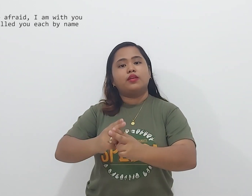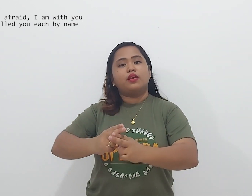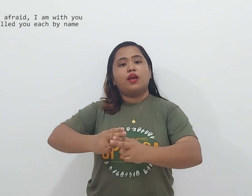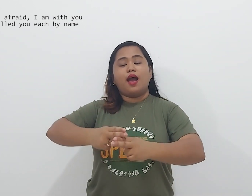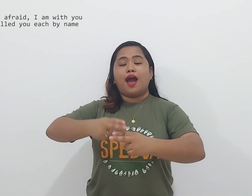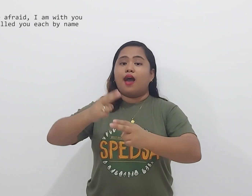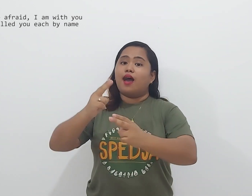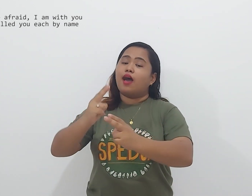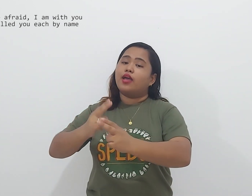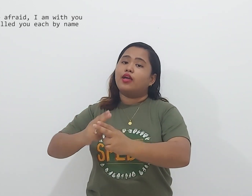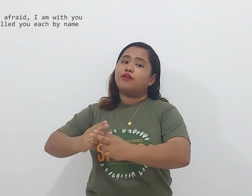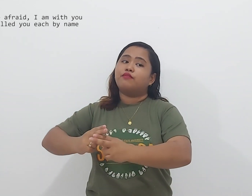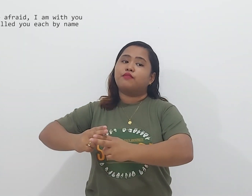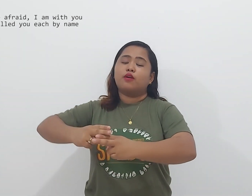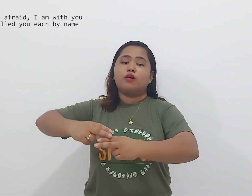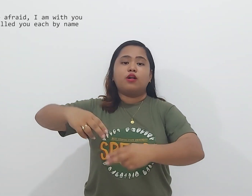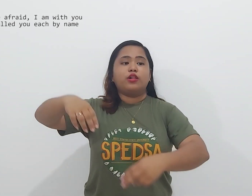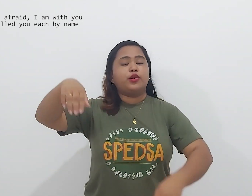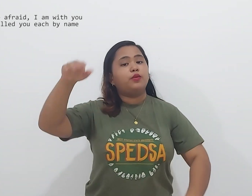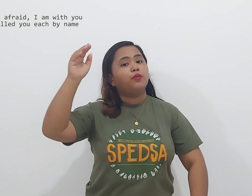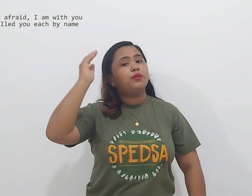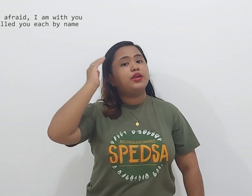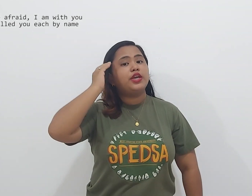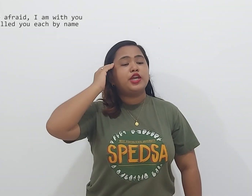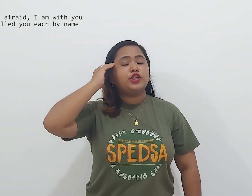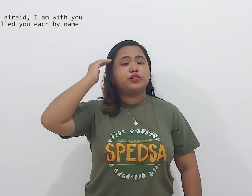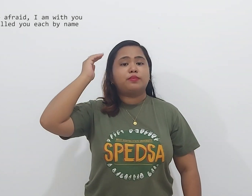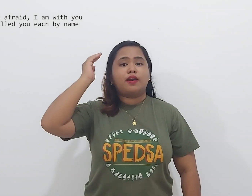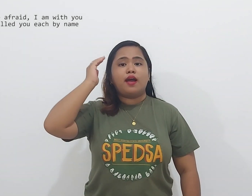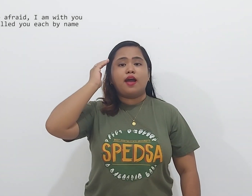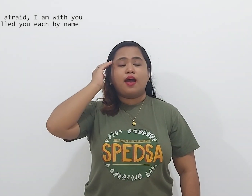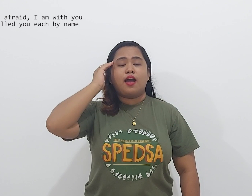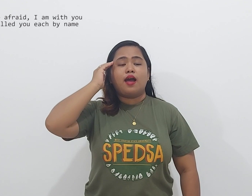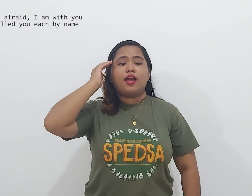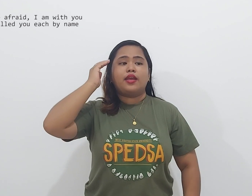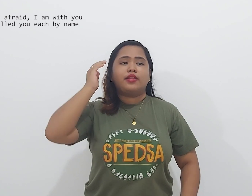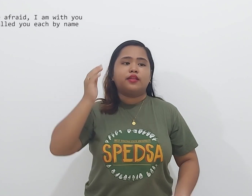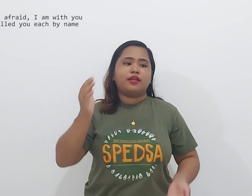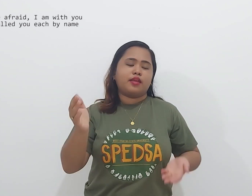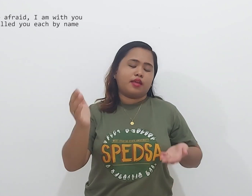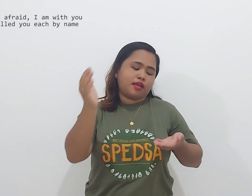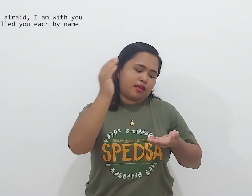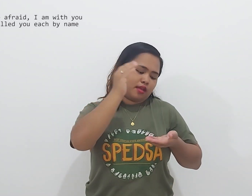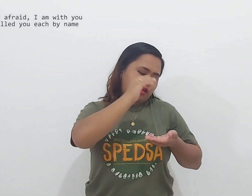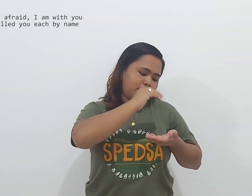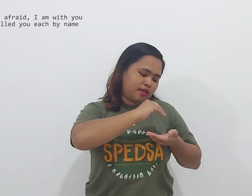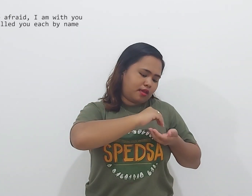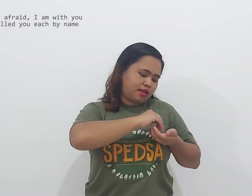I have called you each by name.